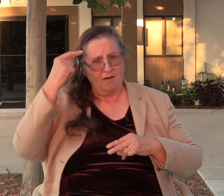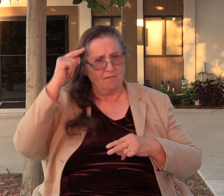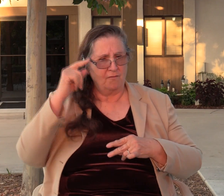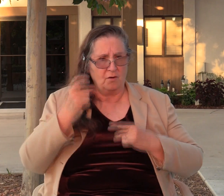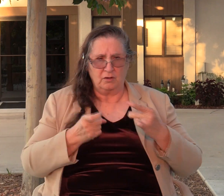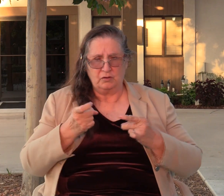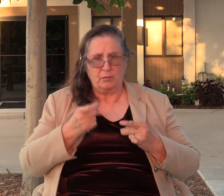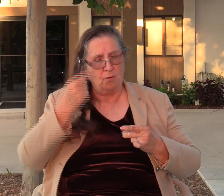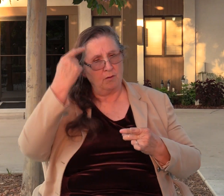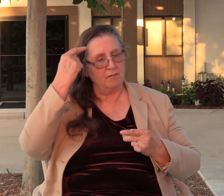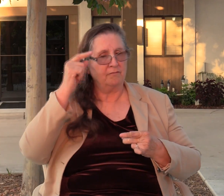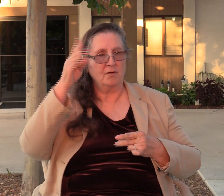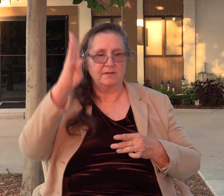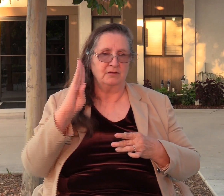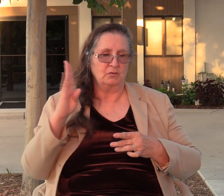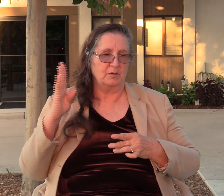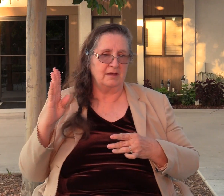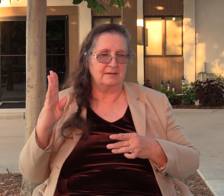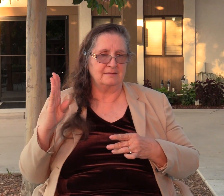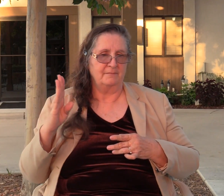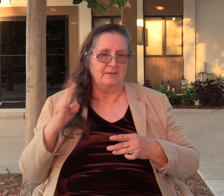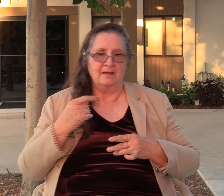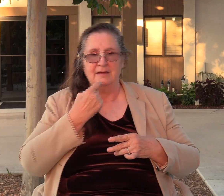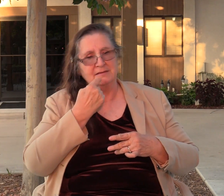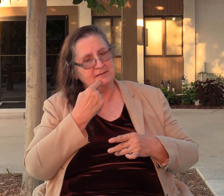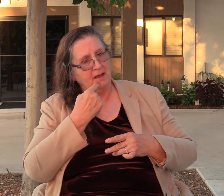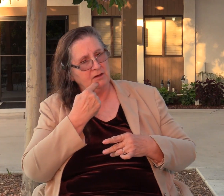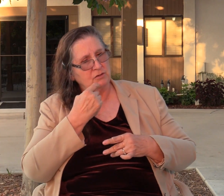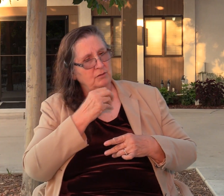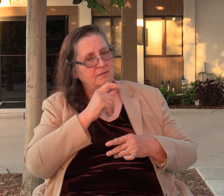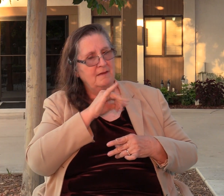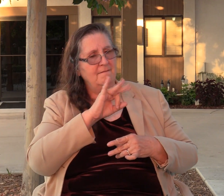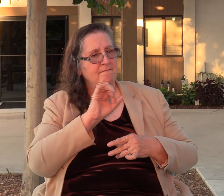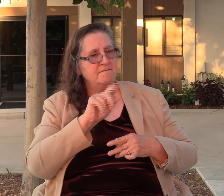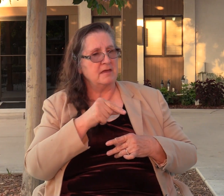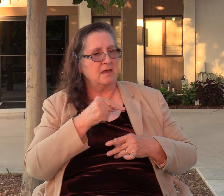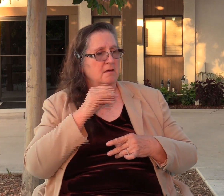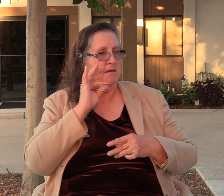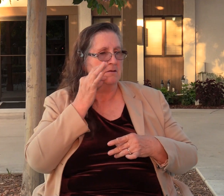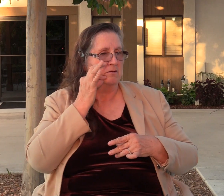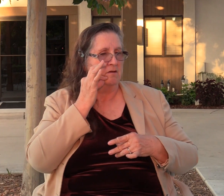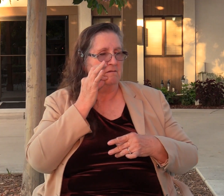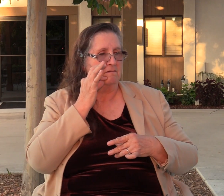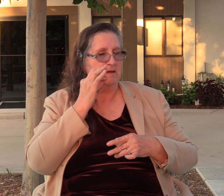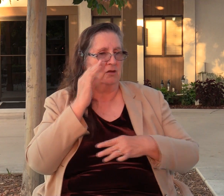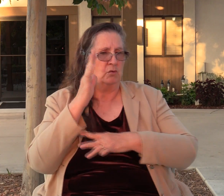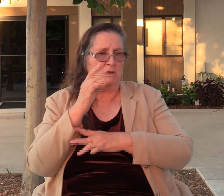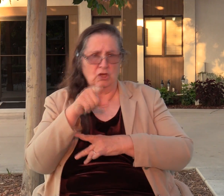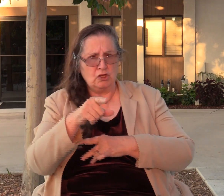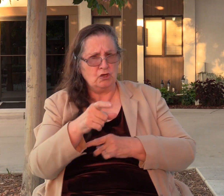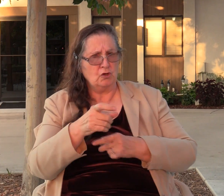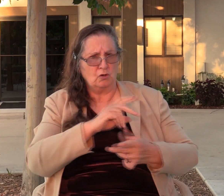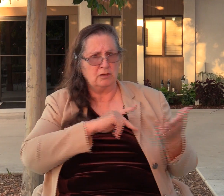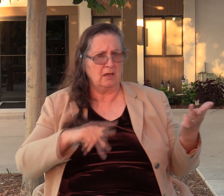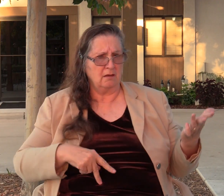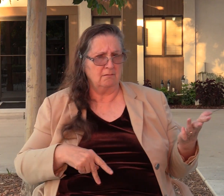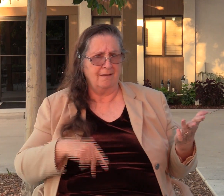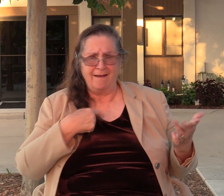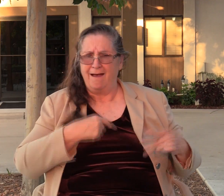Then the tree said to the fig tree, Well, then you come rain over us. But the fig tree said to them, Should I cease my sweetness and my